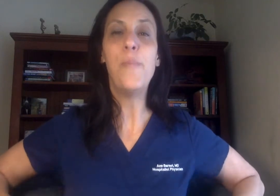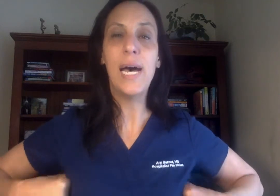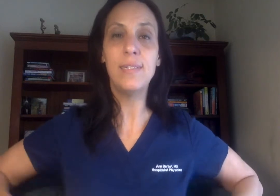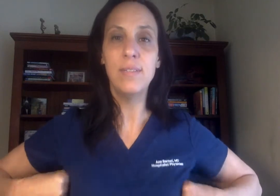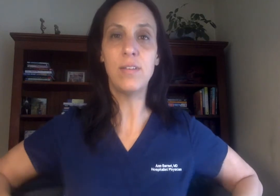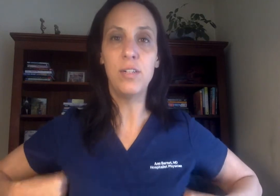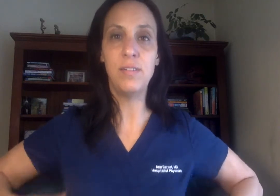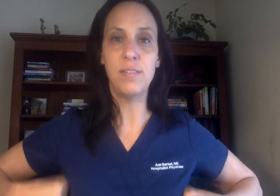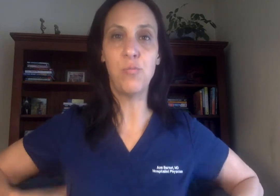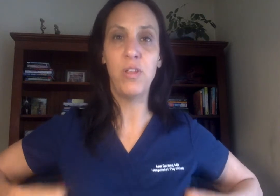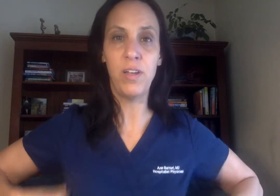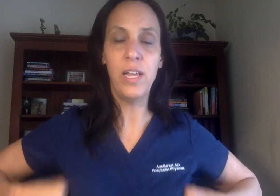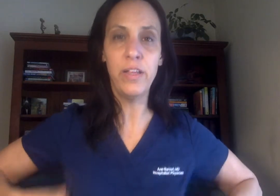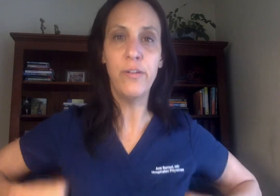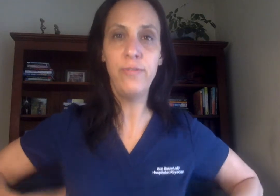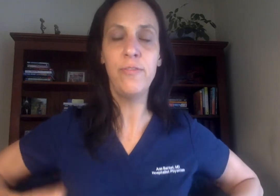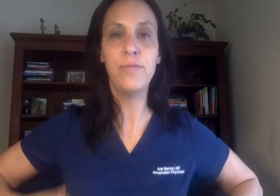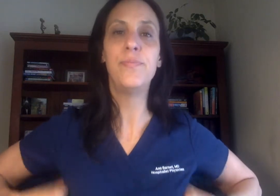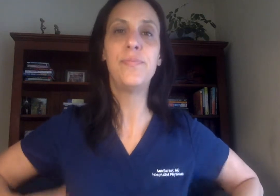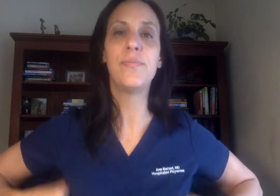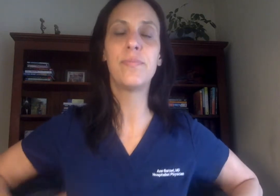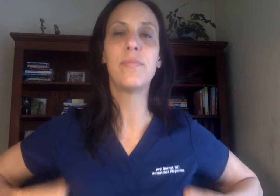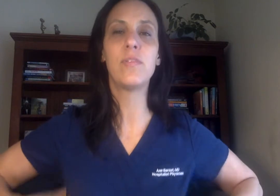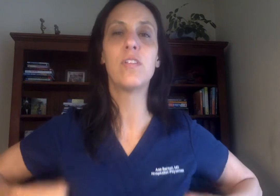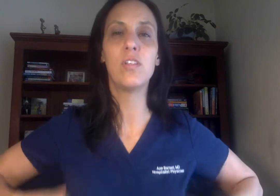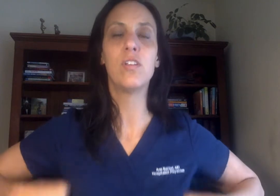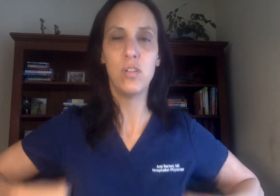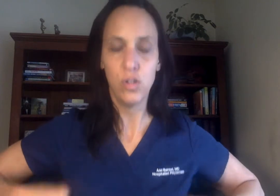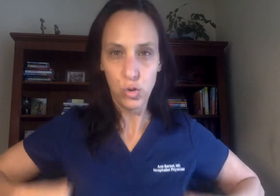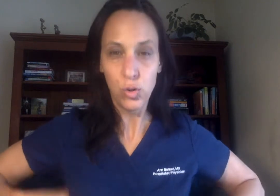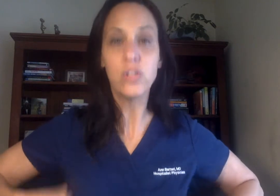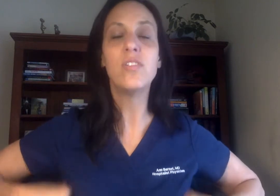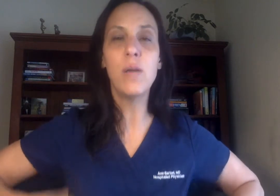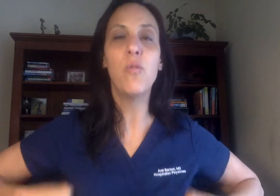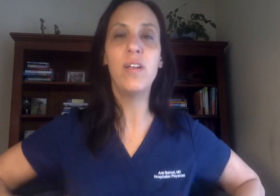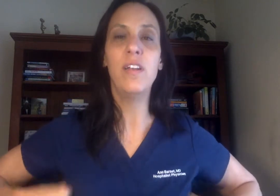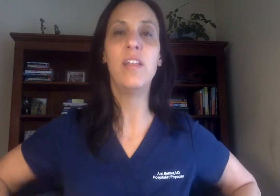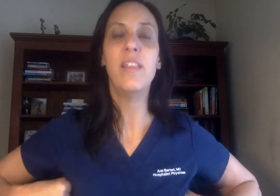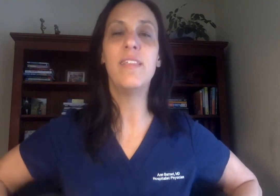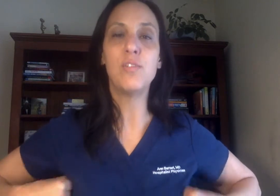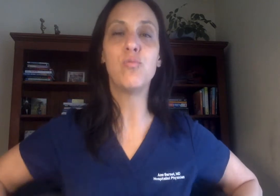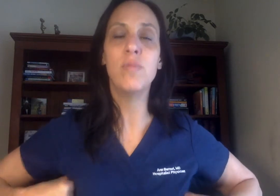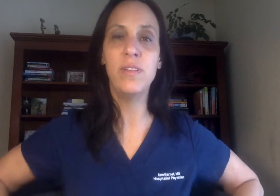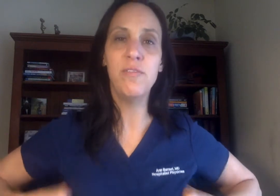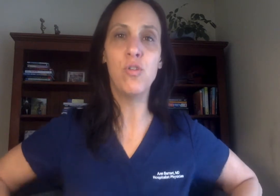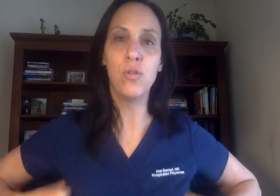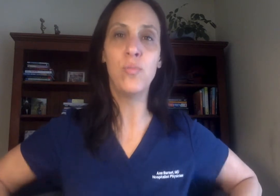pass this on to someone that I love or someone that's really vulnerable.